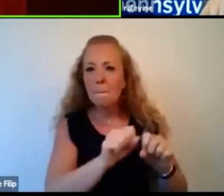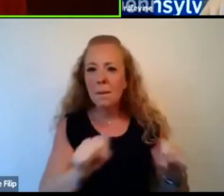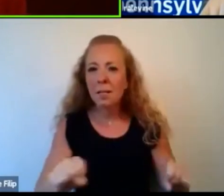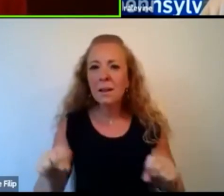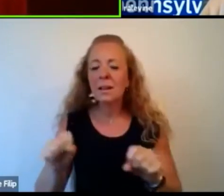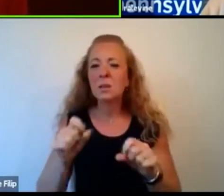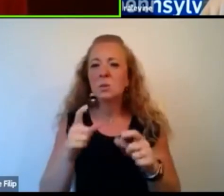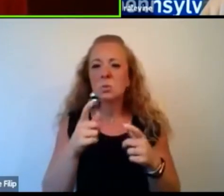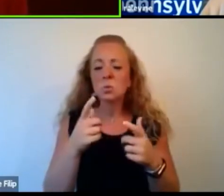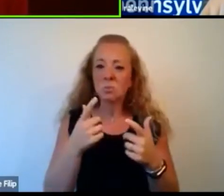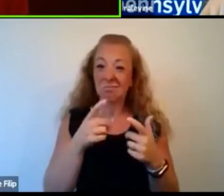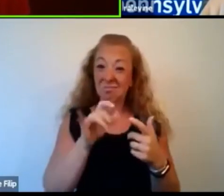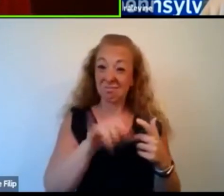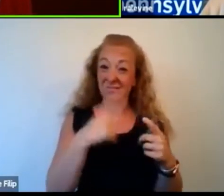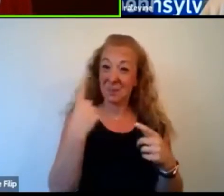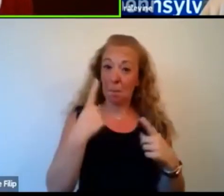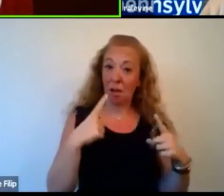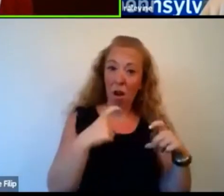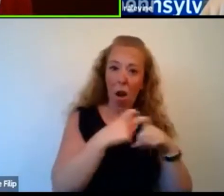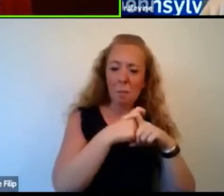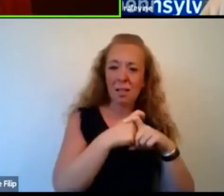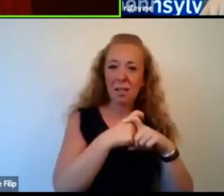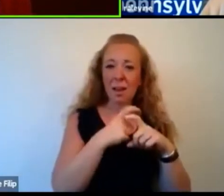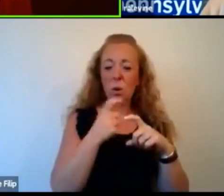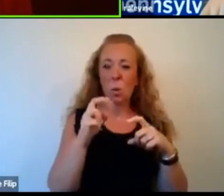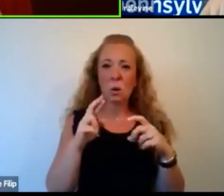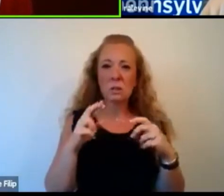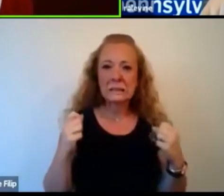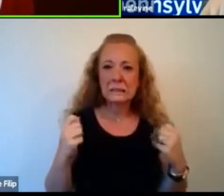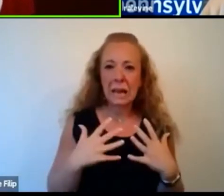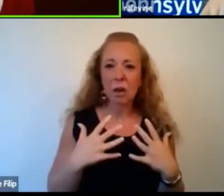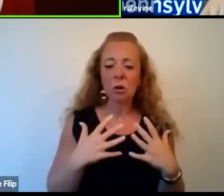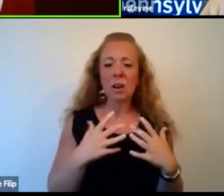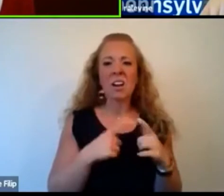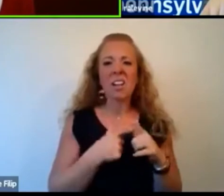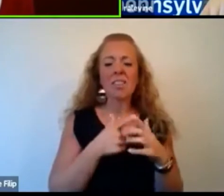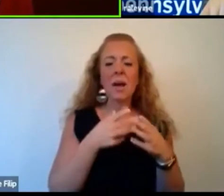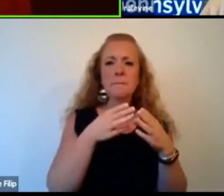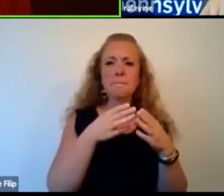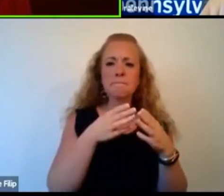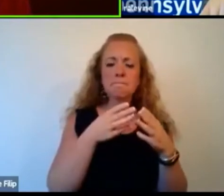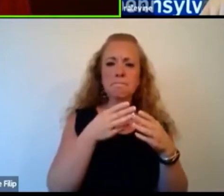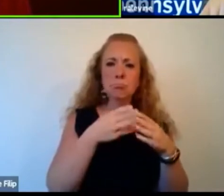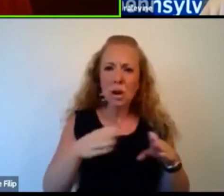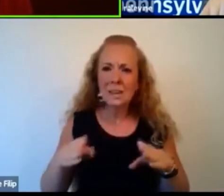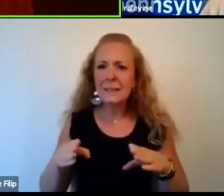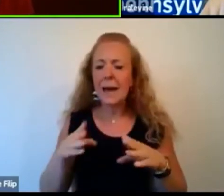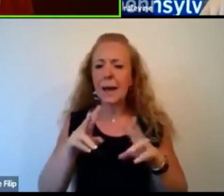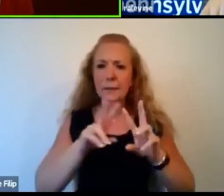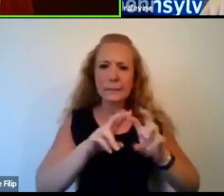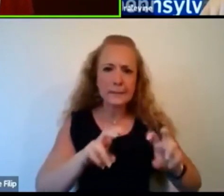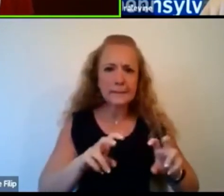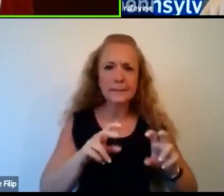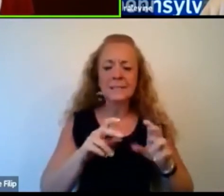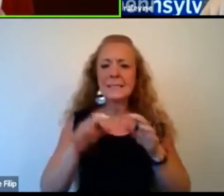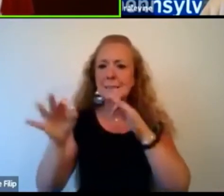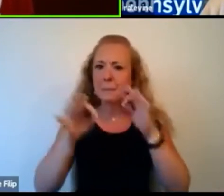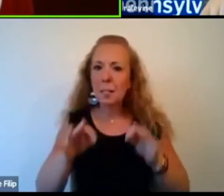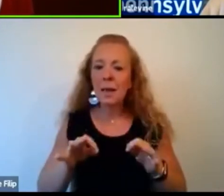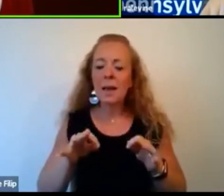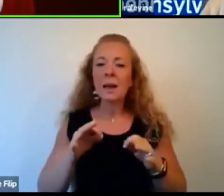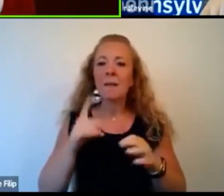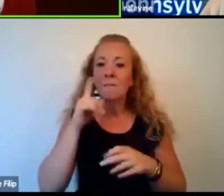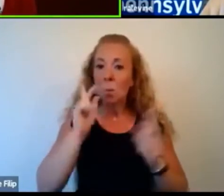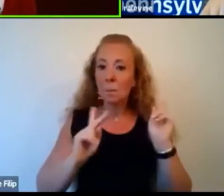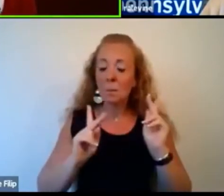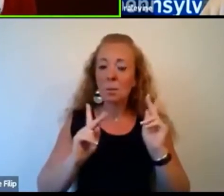facts and take scary things and explain them in a way that's easier to understand. And with